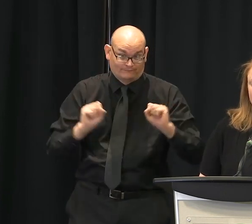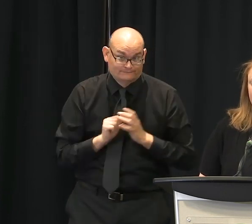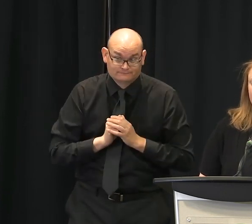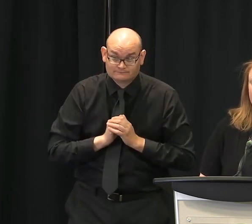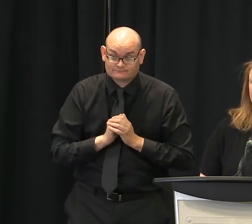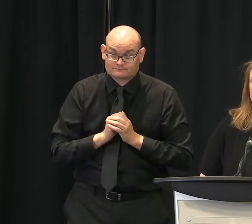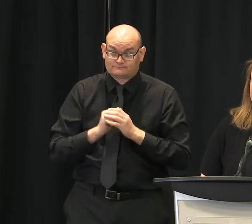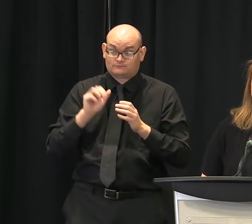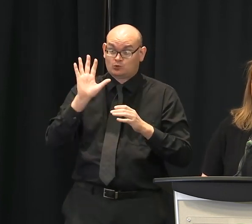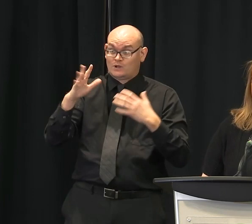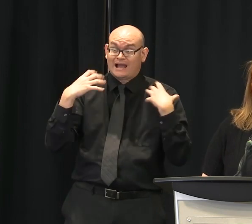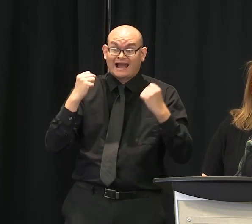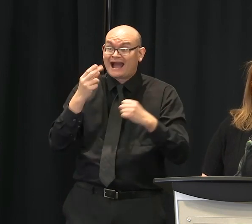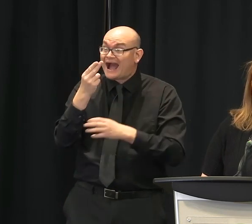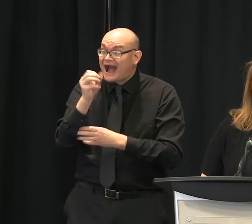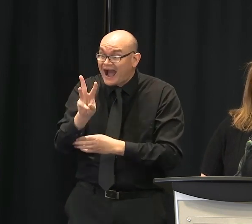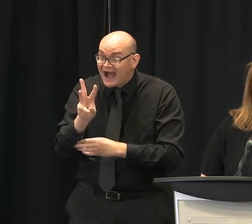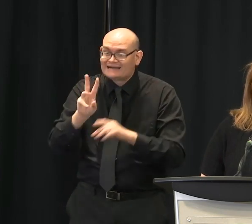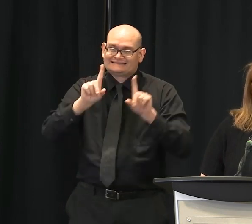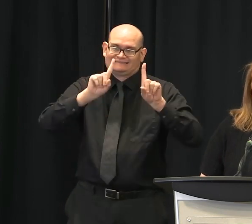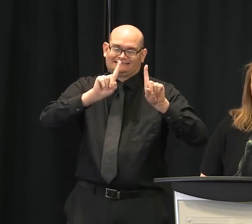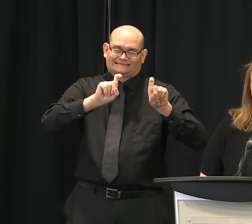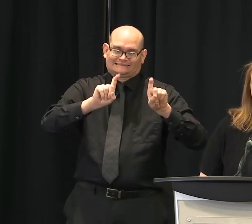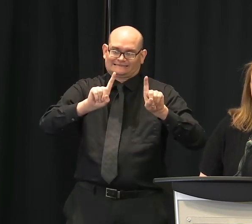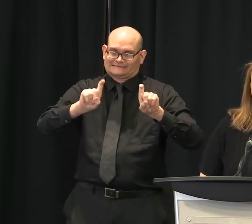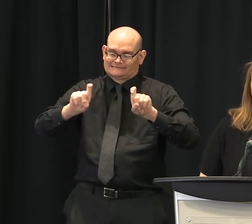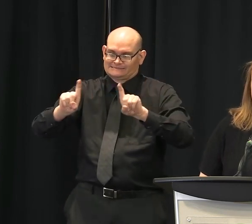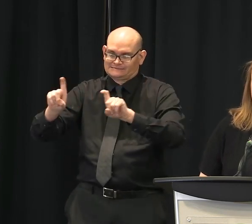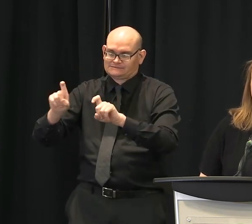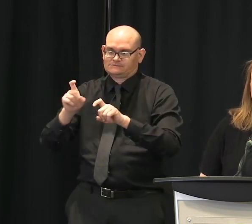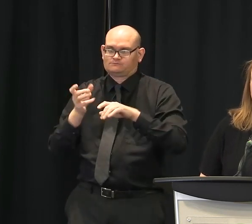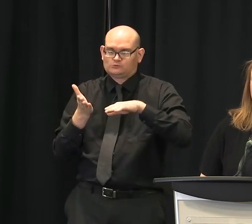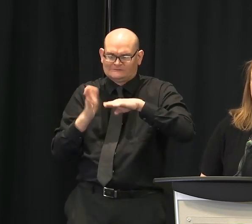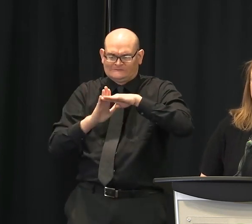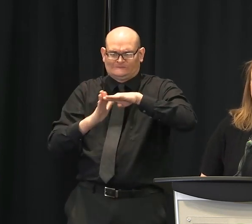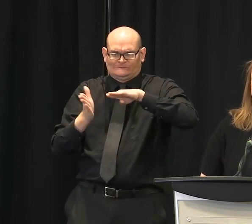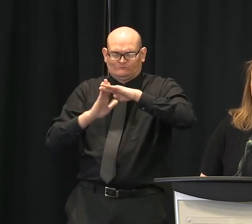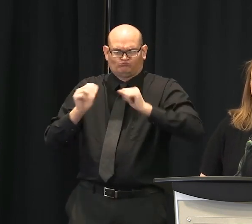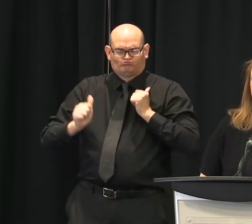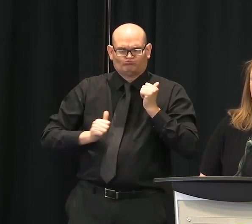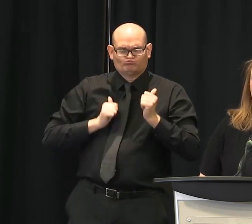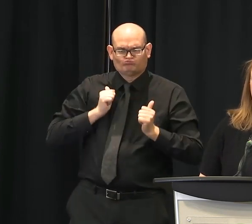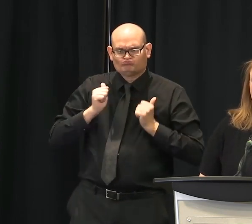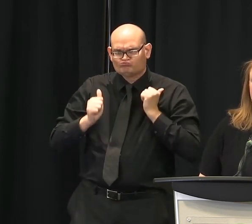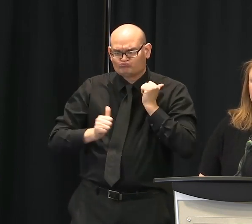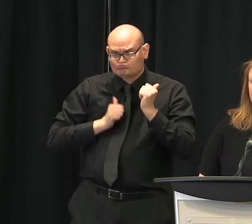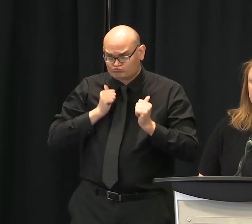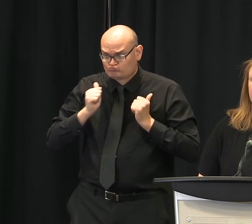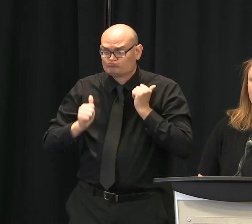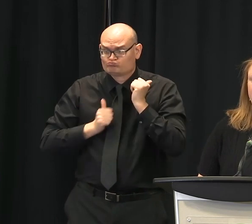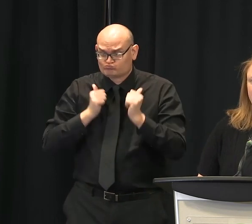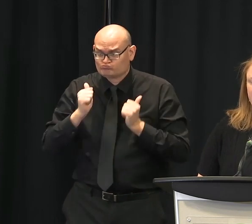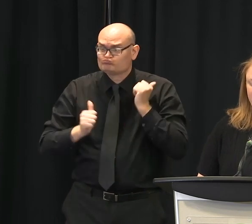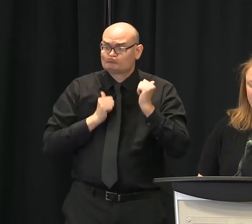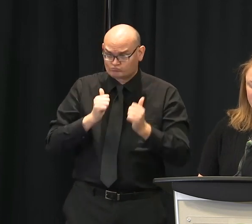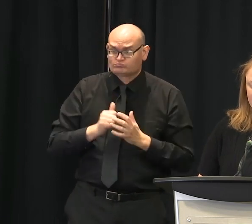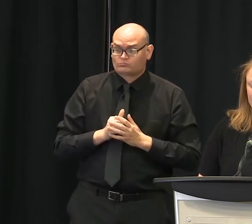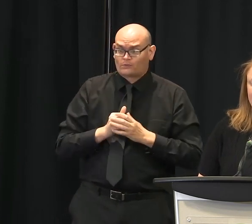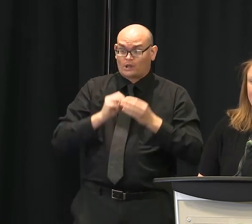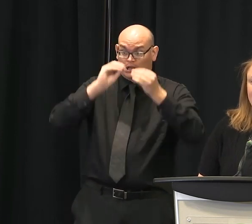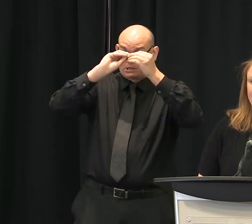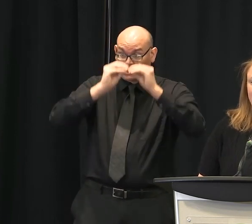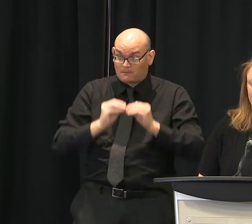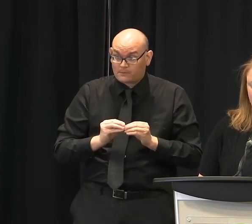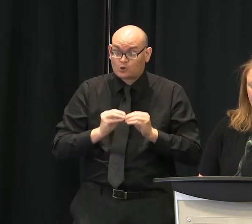testing program that's going to increase testing in the state and help us to have a better understanding of the prevalence of infection with COVID